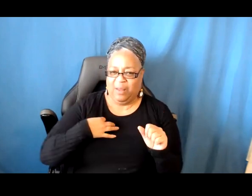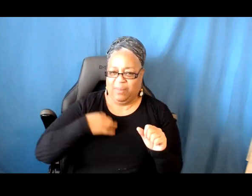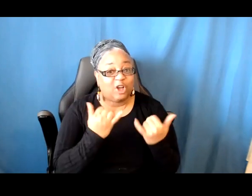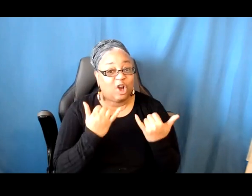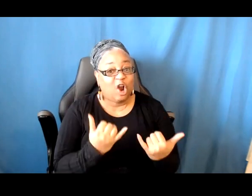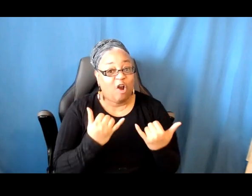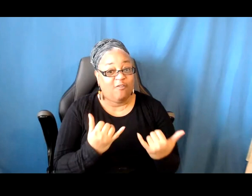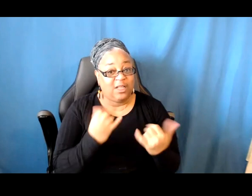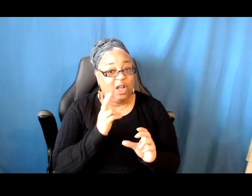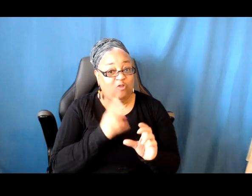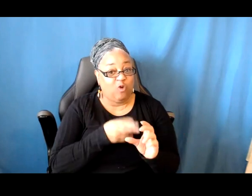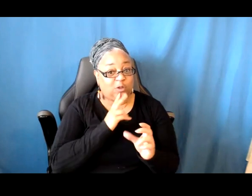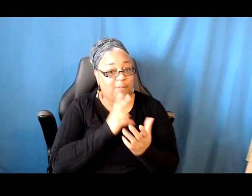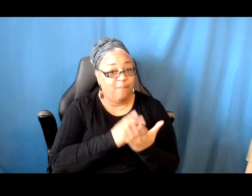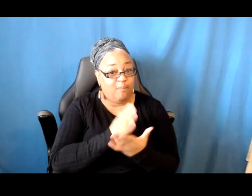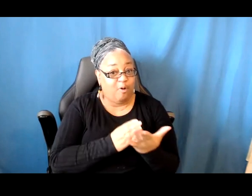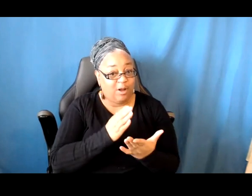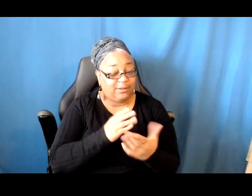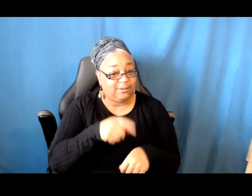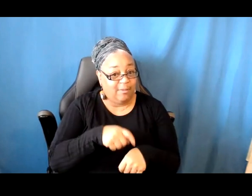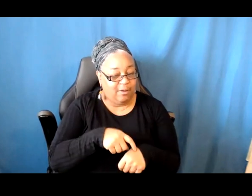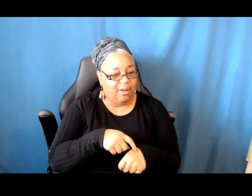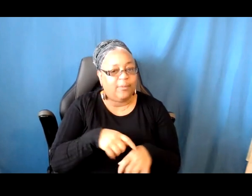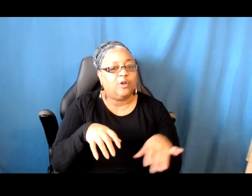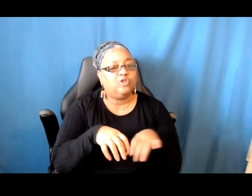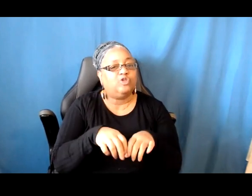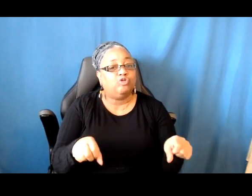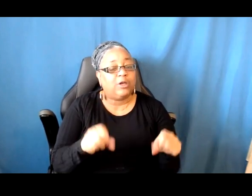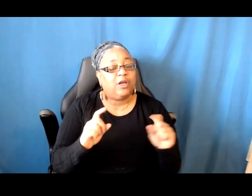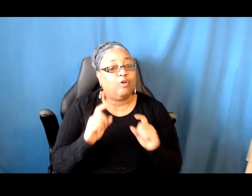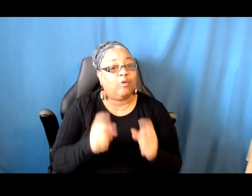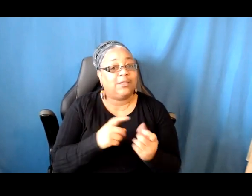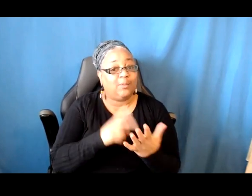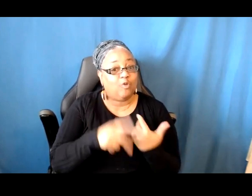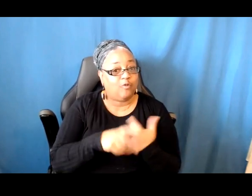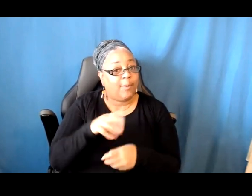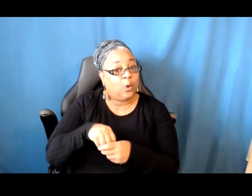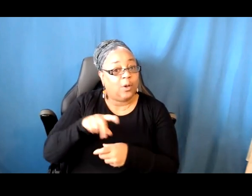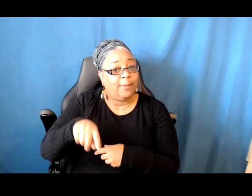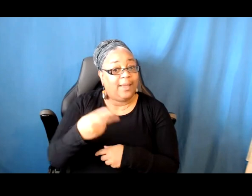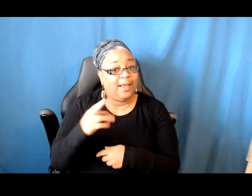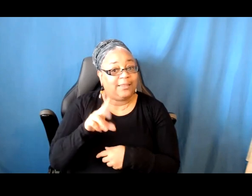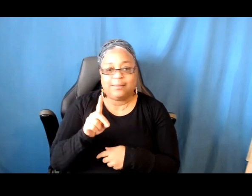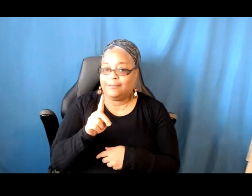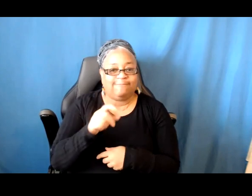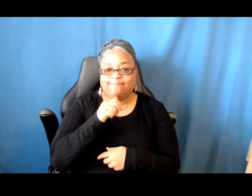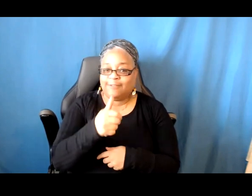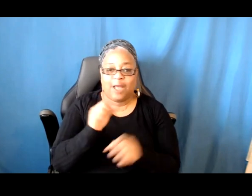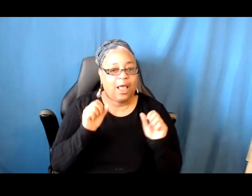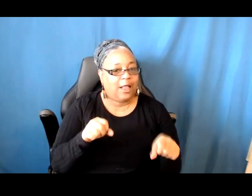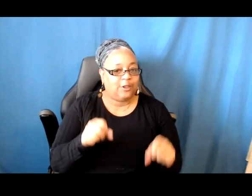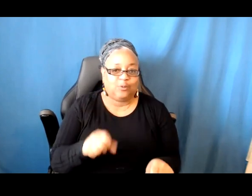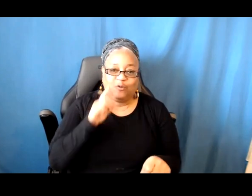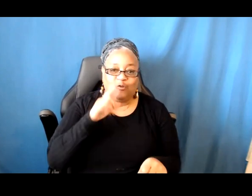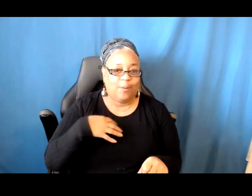program, including a PhD, you're not eligible to apply. So please do look into applying again once you finish the